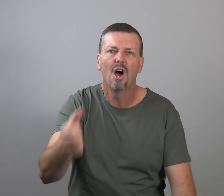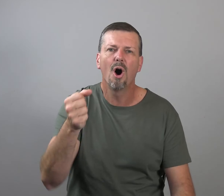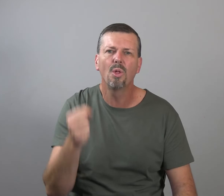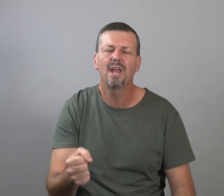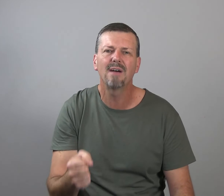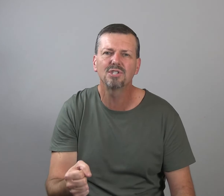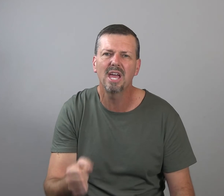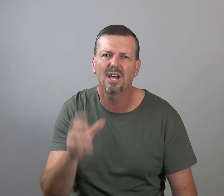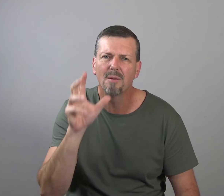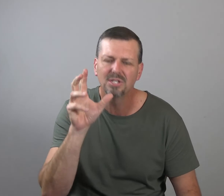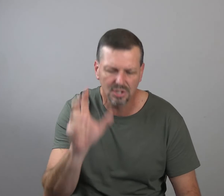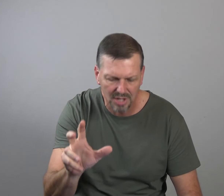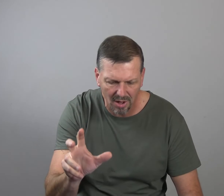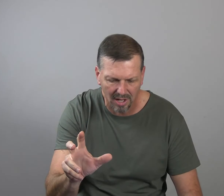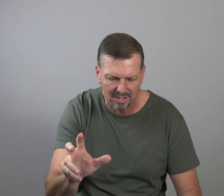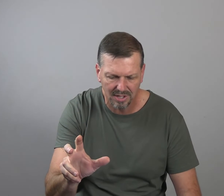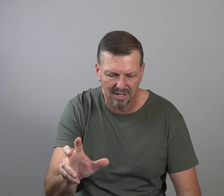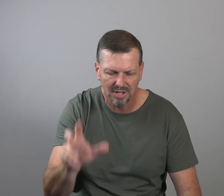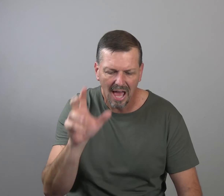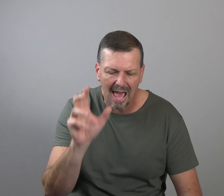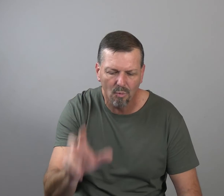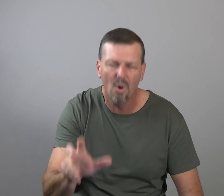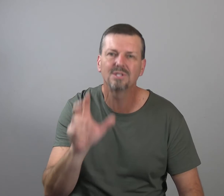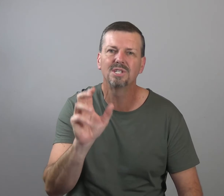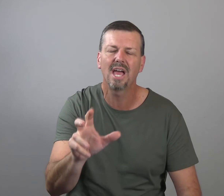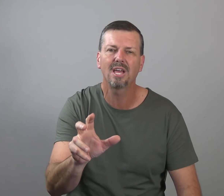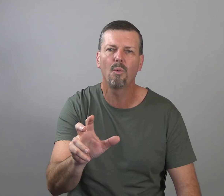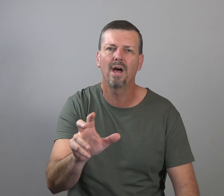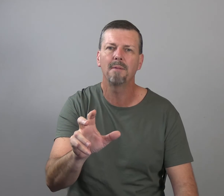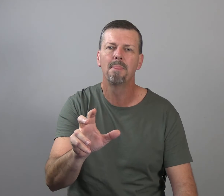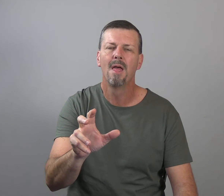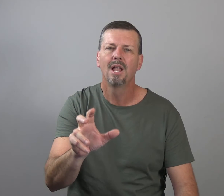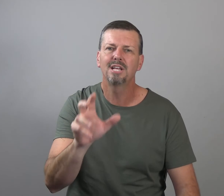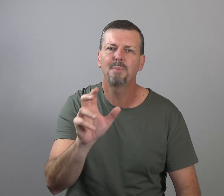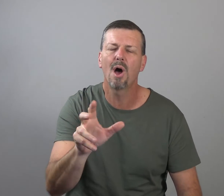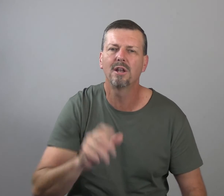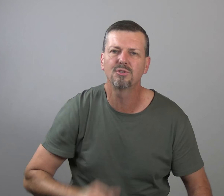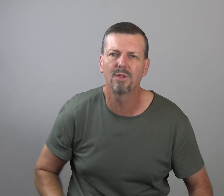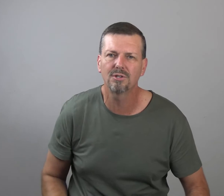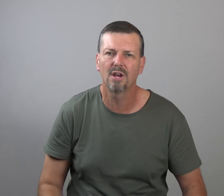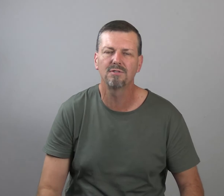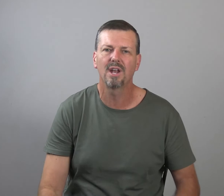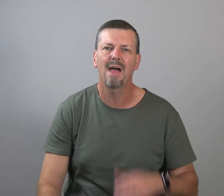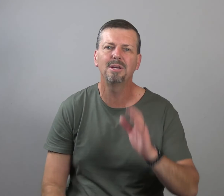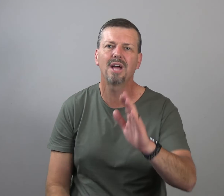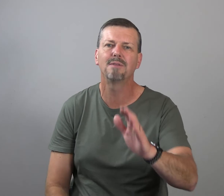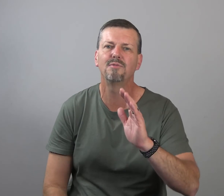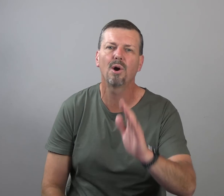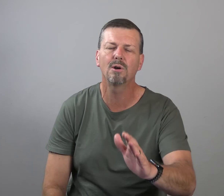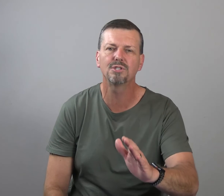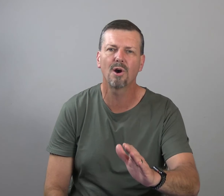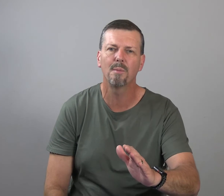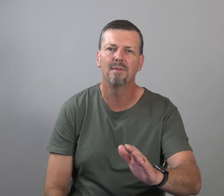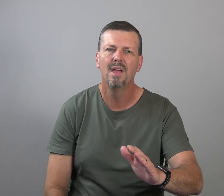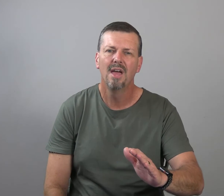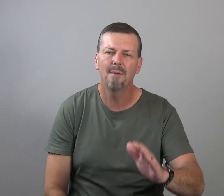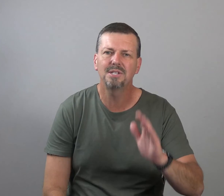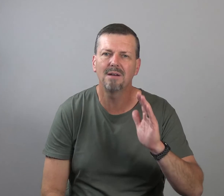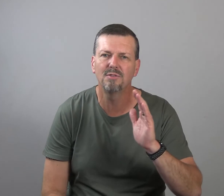only to have Satan come and steal it, listen to this, at once and take it away. Let's be honest with ourselves today. How many times have you heard a sermon? How many times